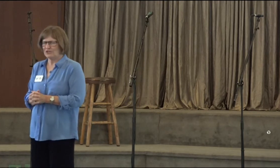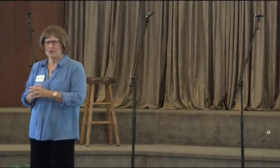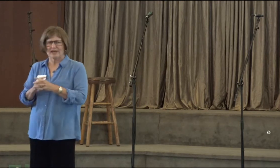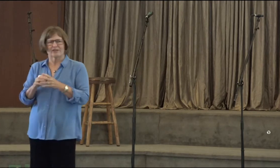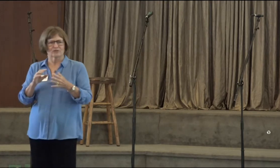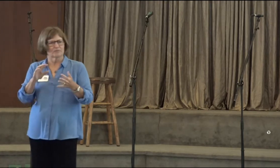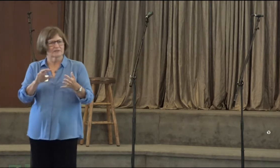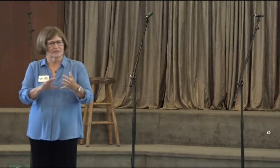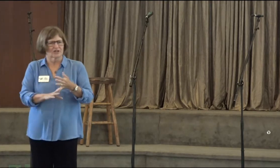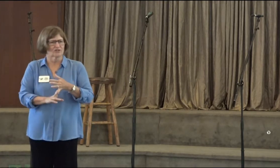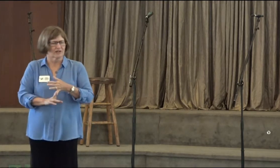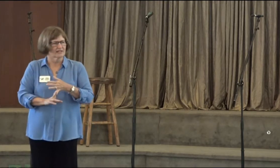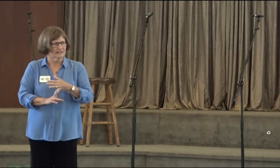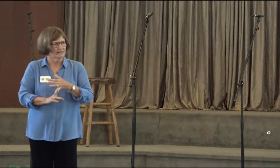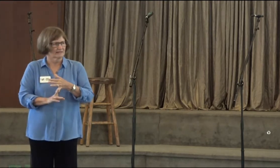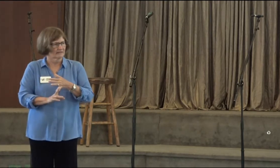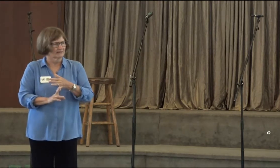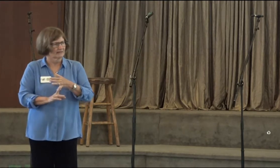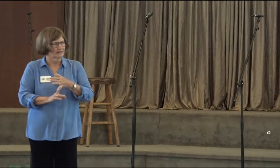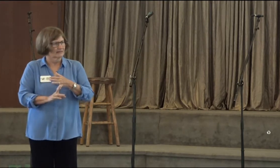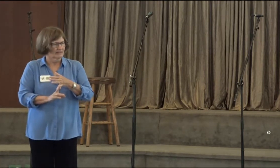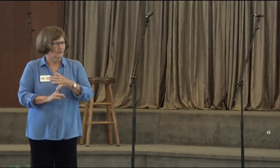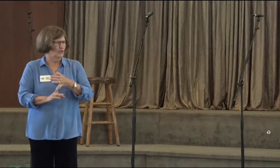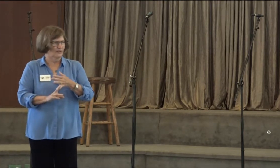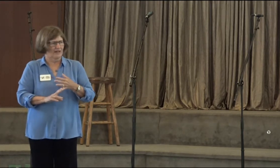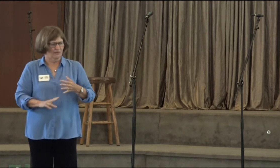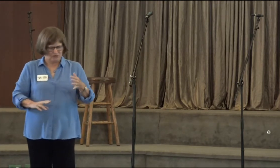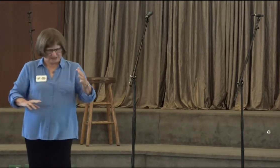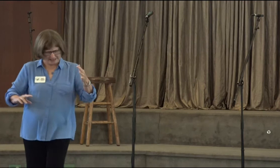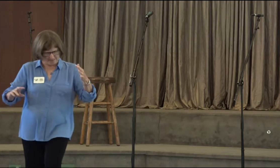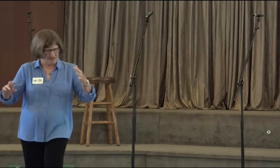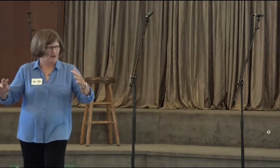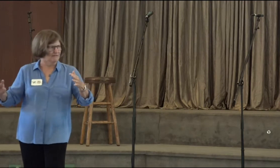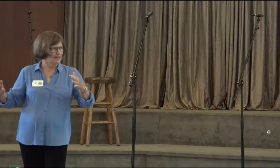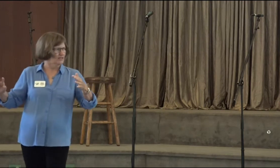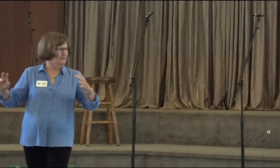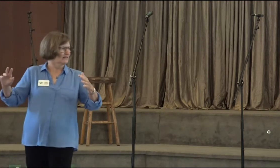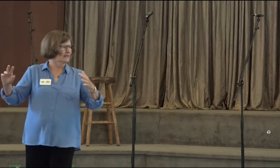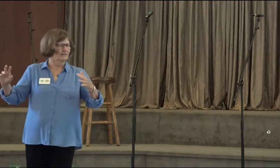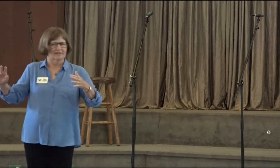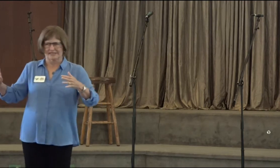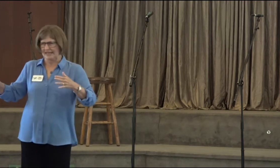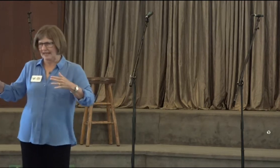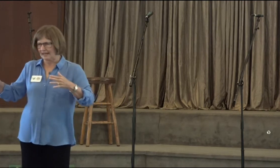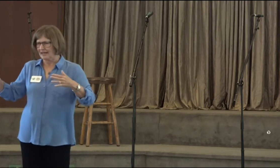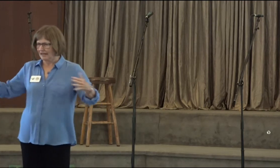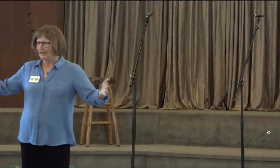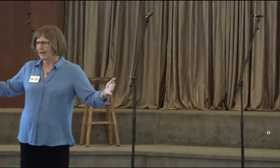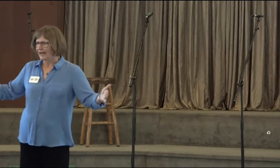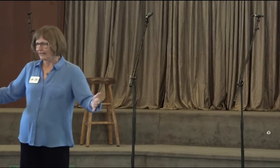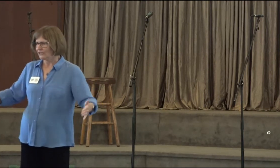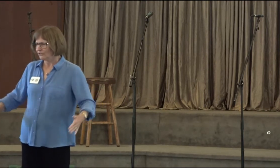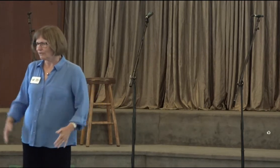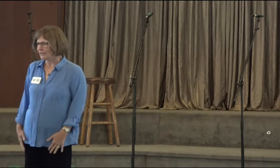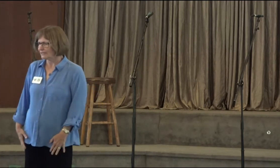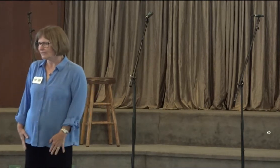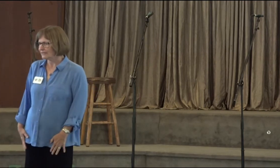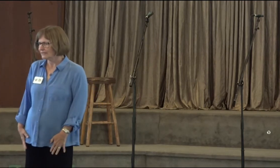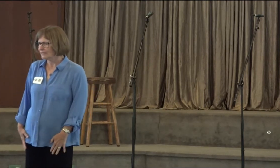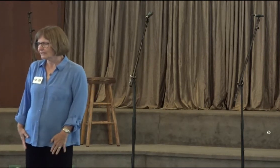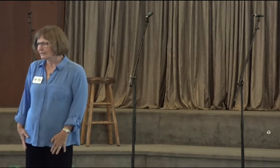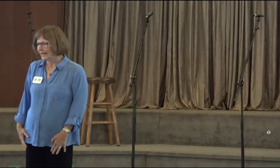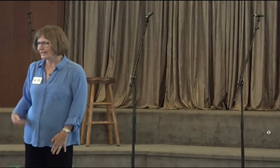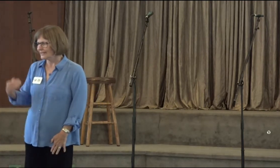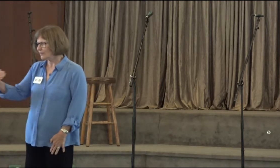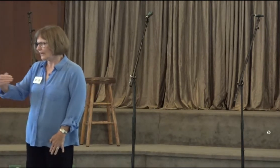And we do that through building our trust. We do that through just stepping off the edge of the cliff and saying, I can do this.